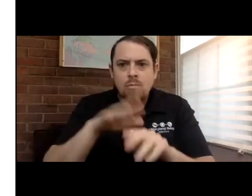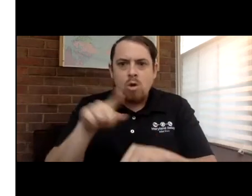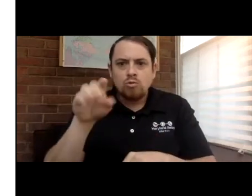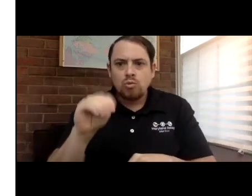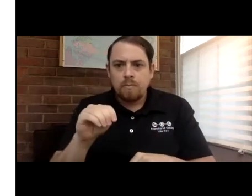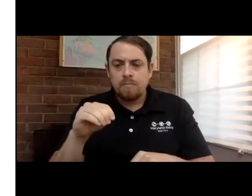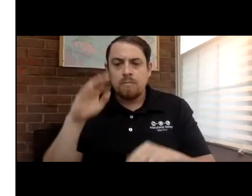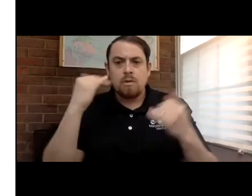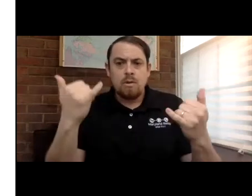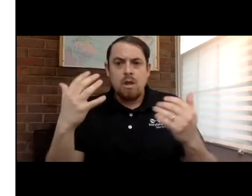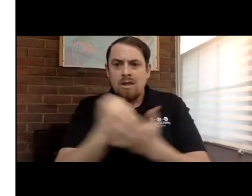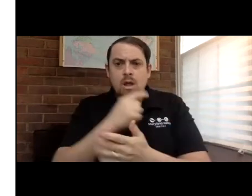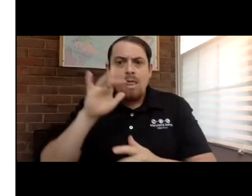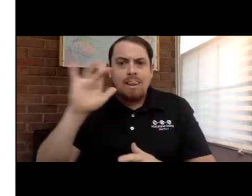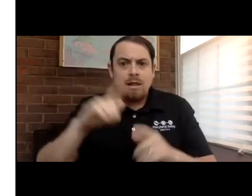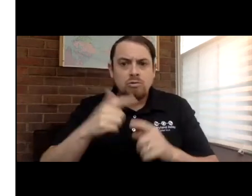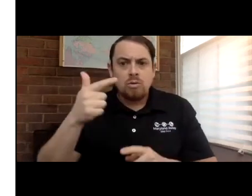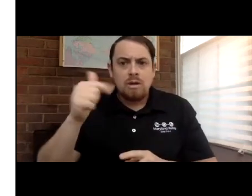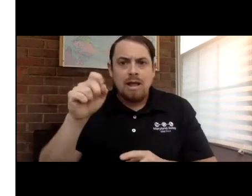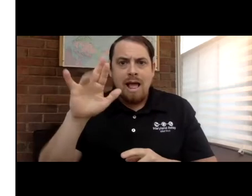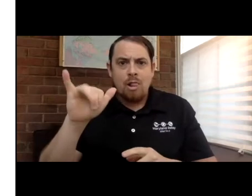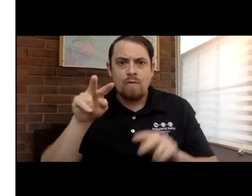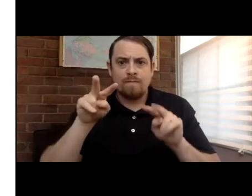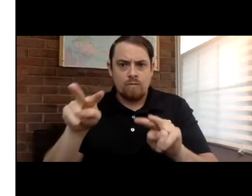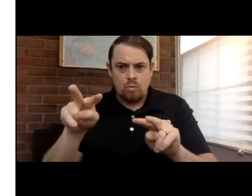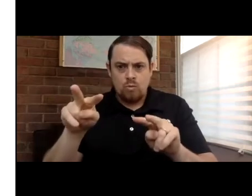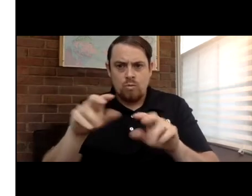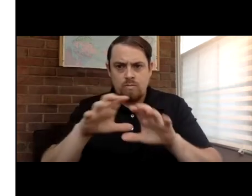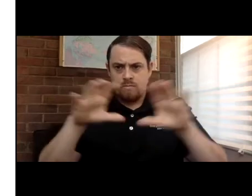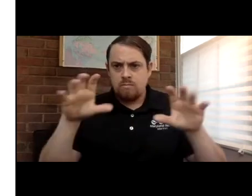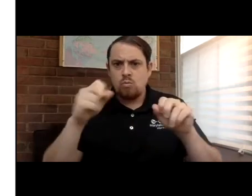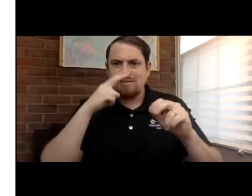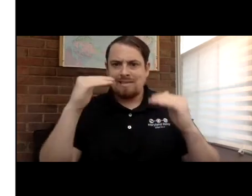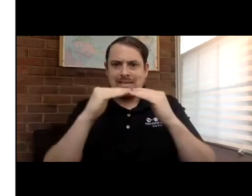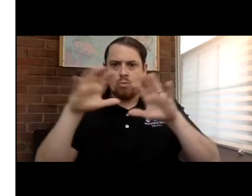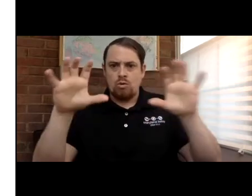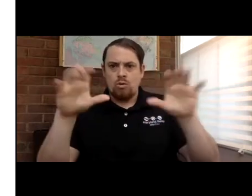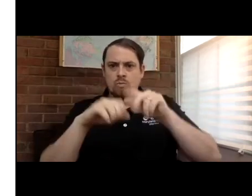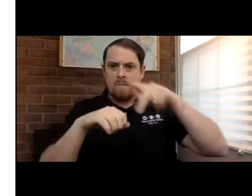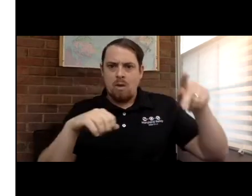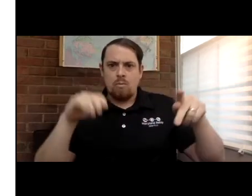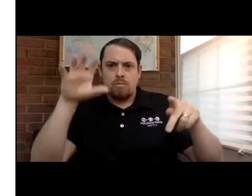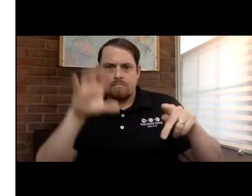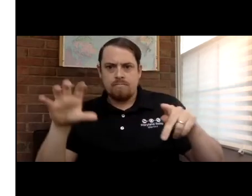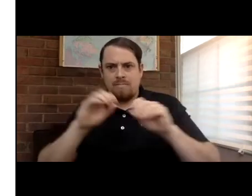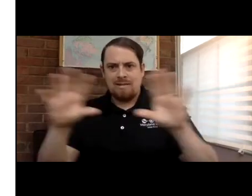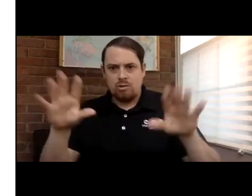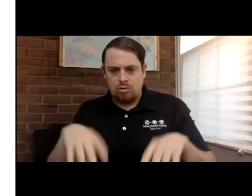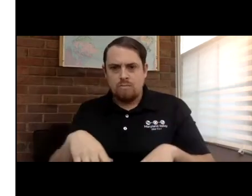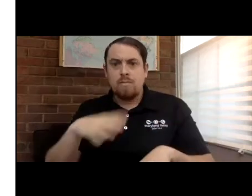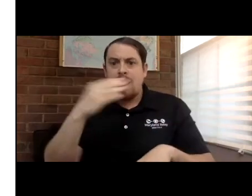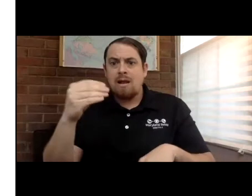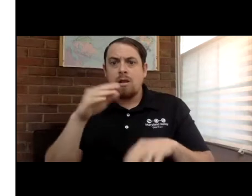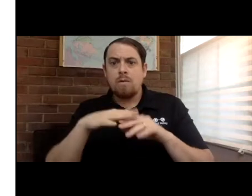I do want to provide you with a quick overview of Zoom. If you go up to the top right-hand corner, you will be able to click